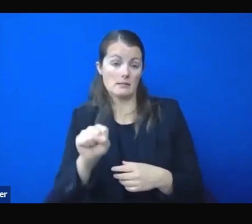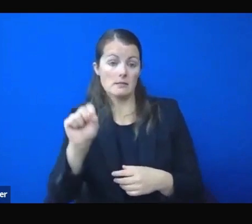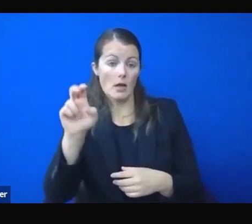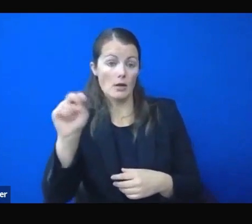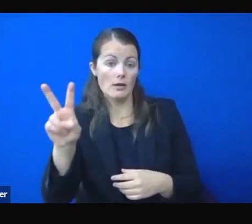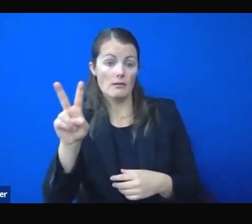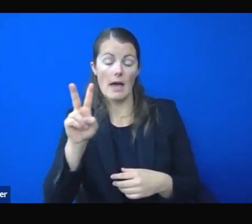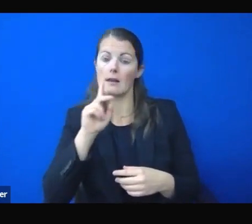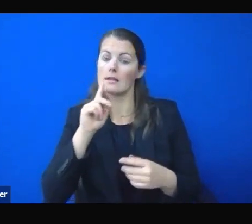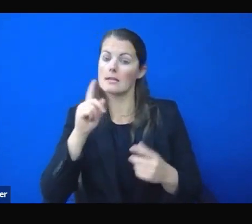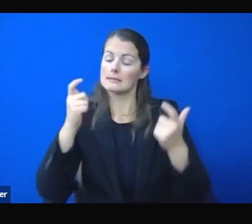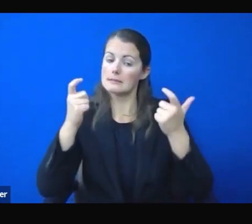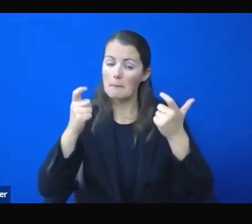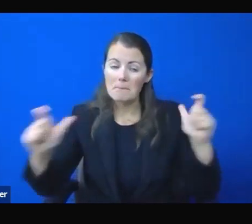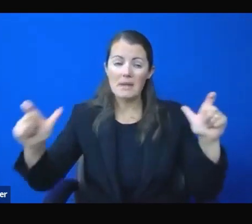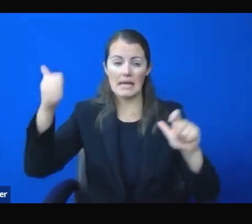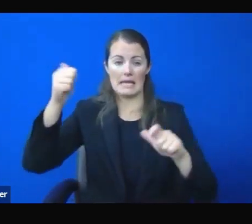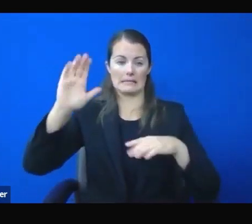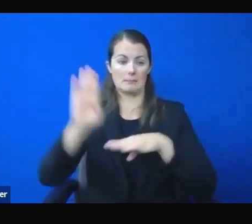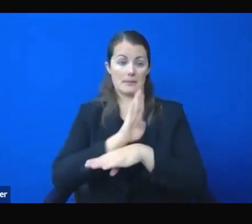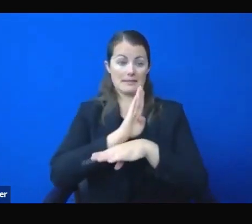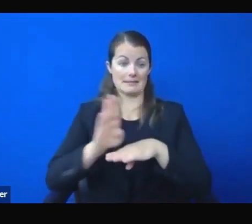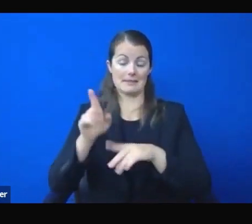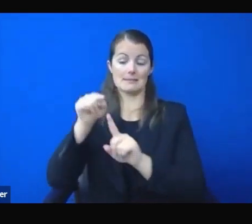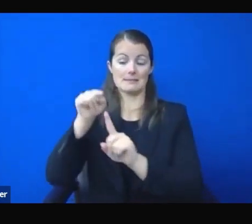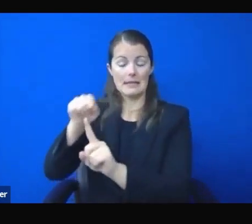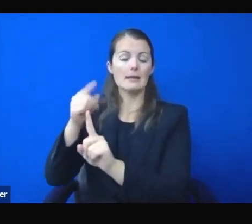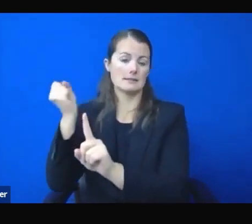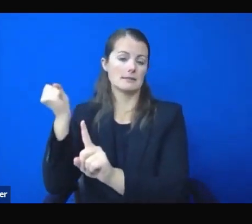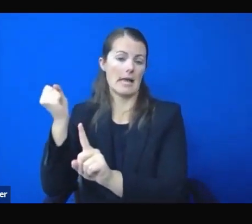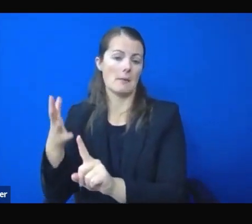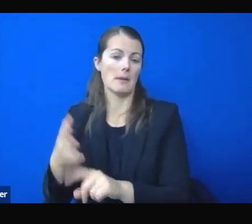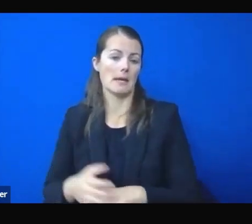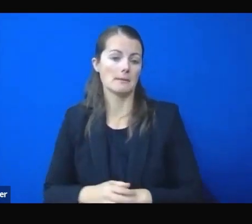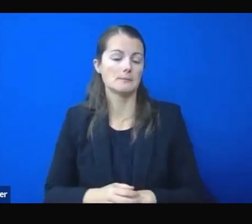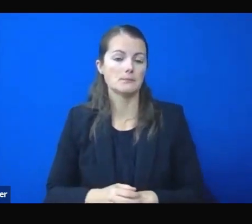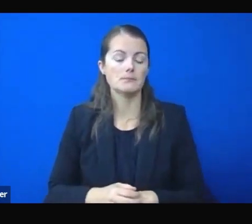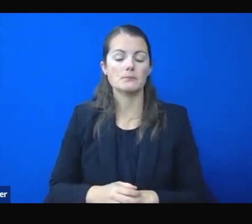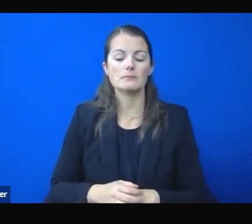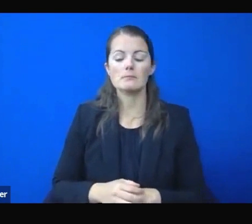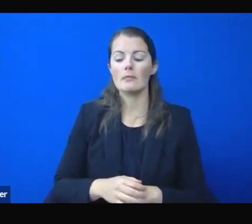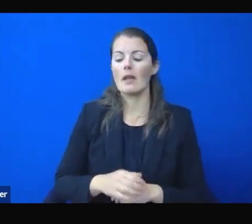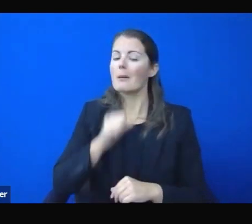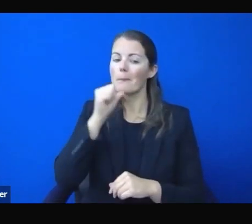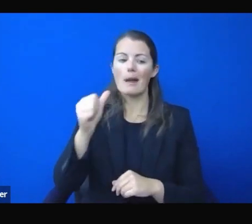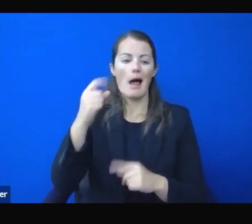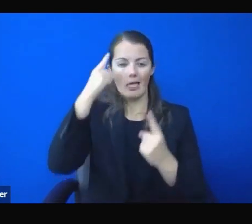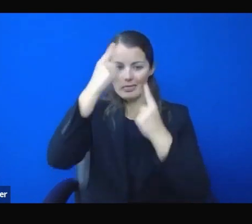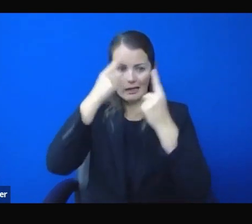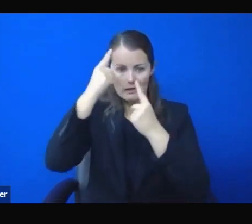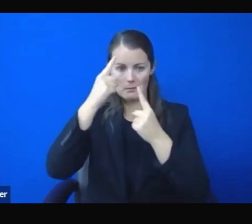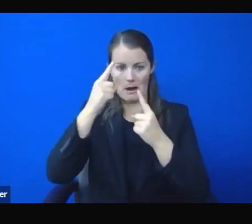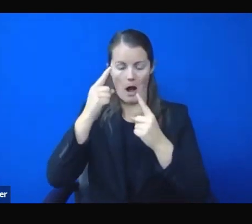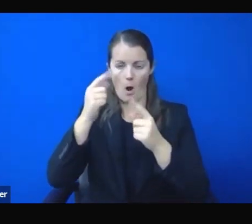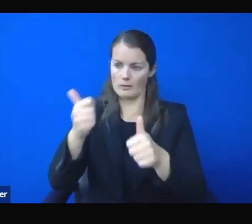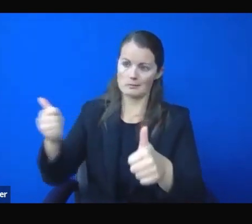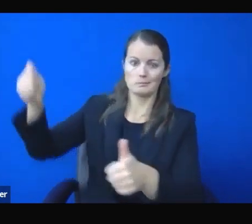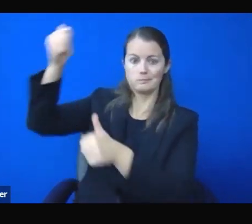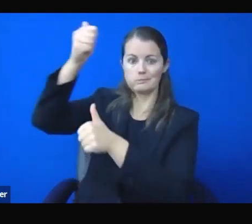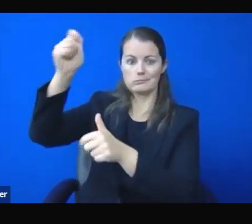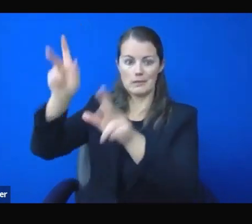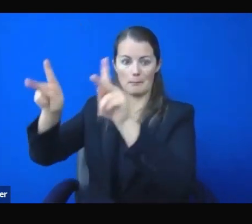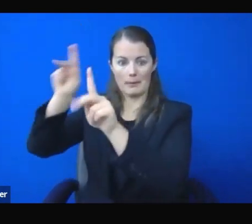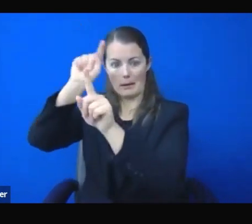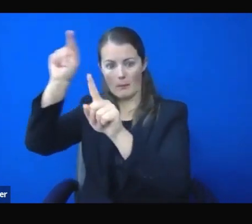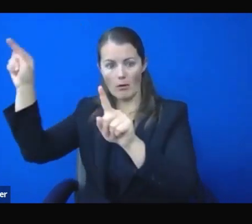we can to protect them. I'm thinking of the hundreds of thousands of employees that work in these properties that are affected by this.